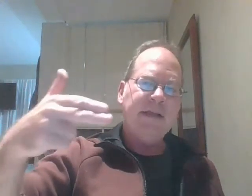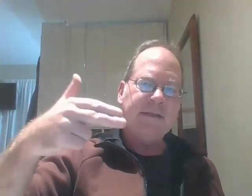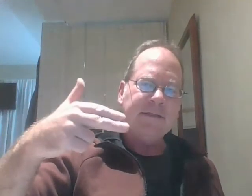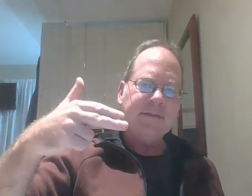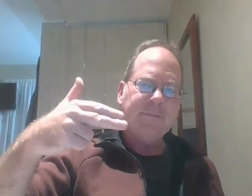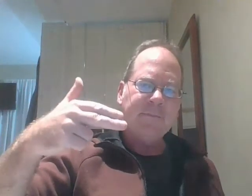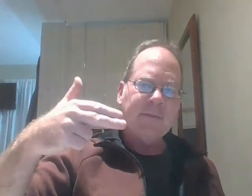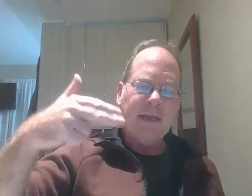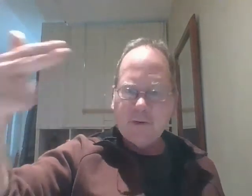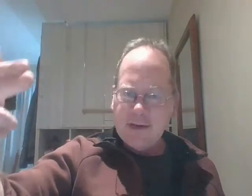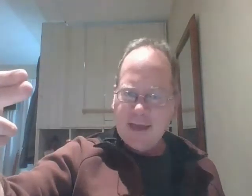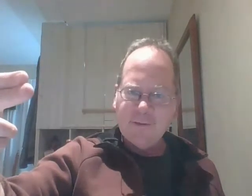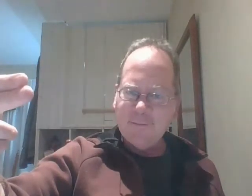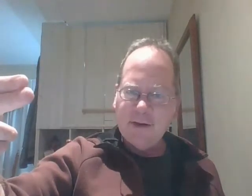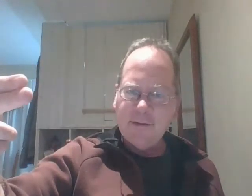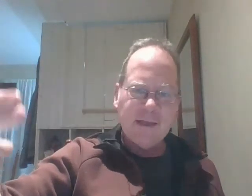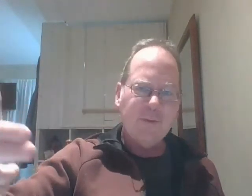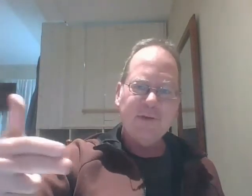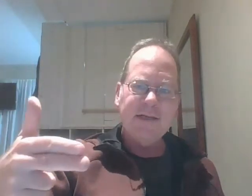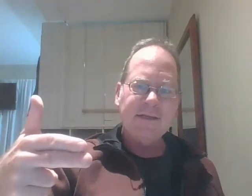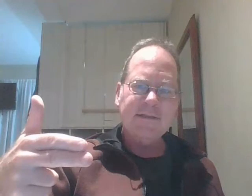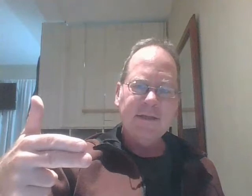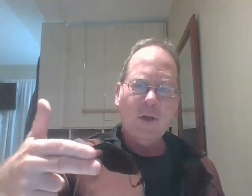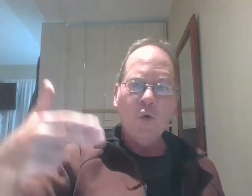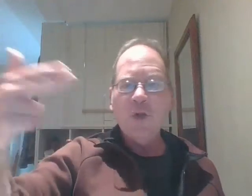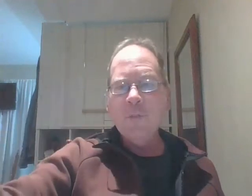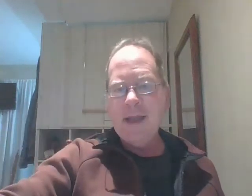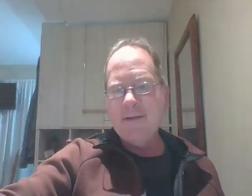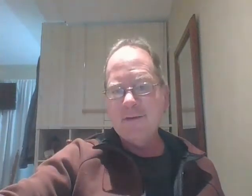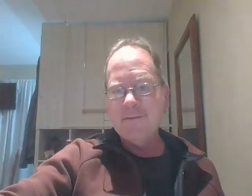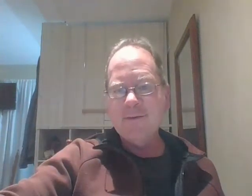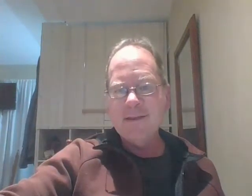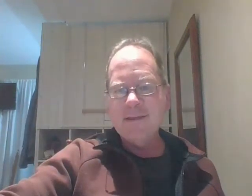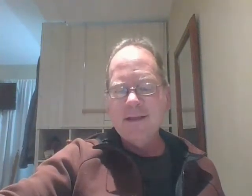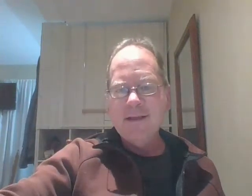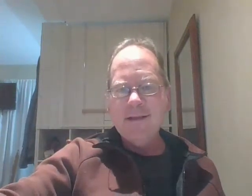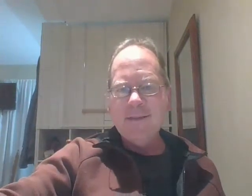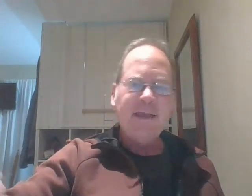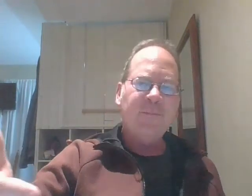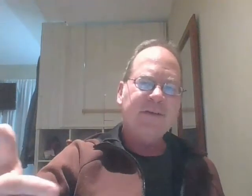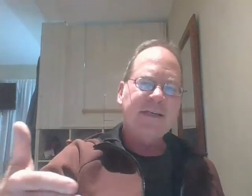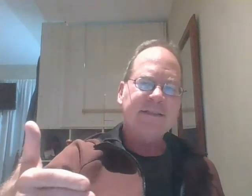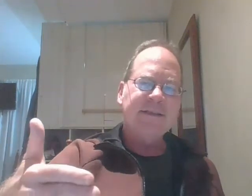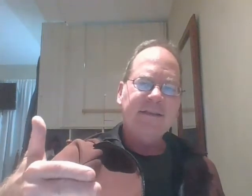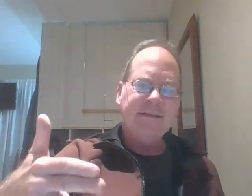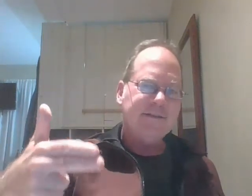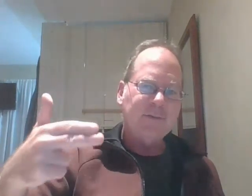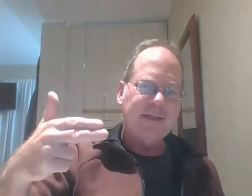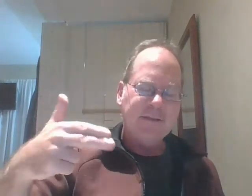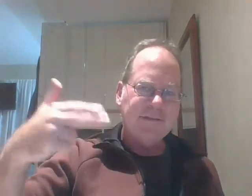if you're going to have an affair they can predict who you might have an affair with they can predict this is really this has